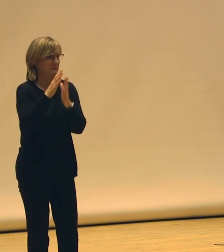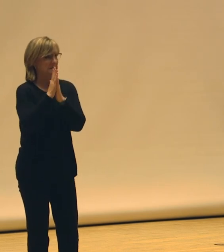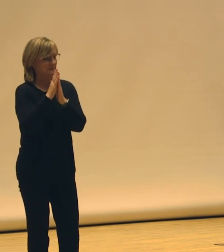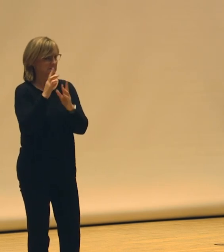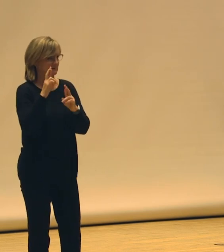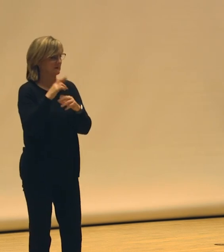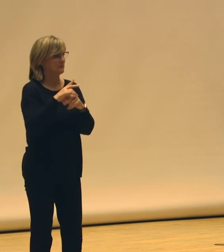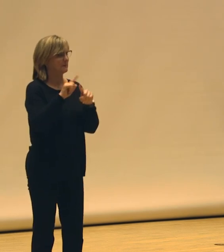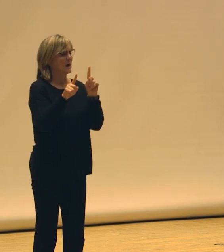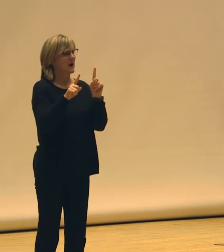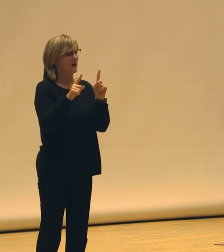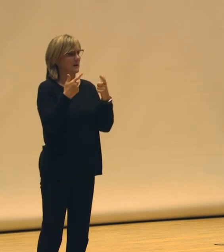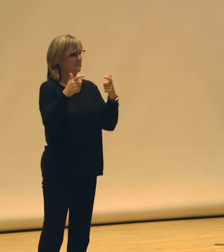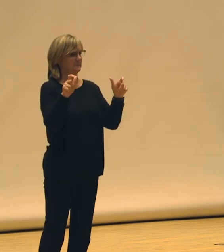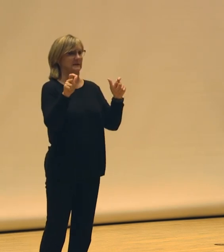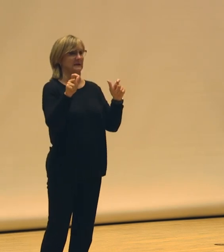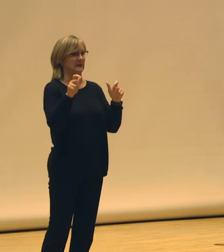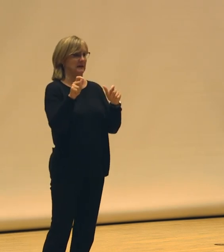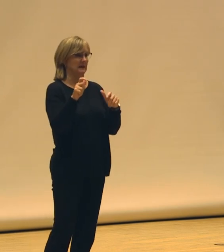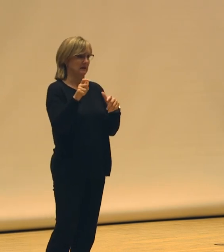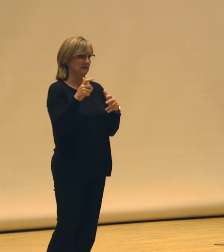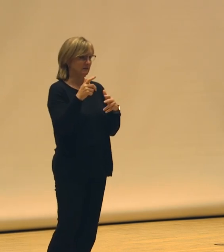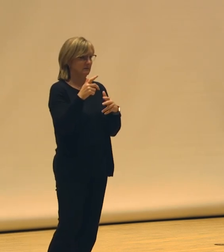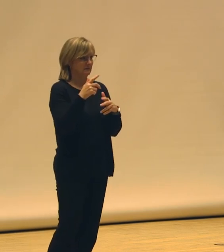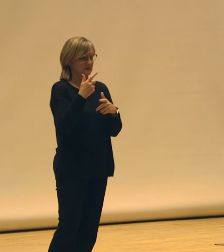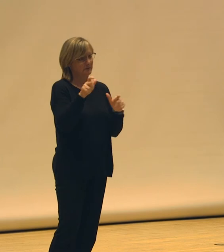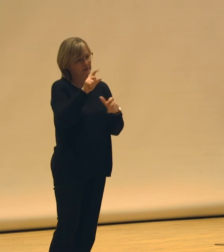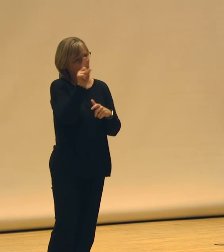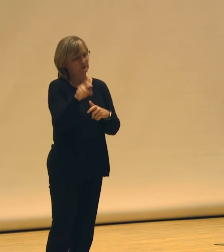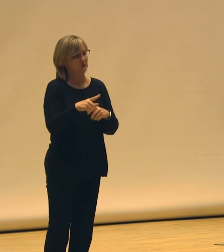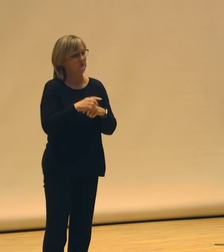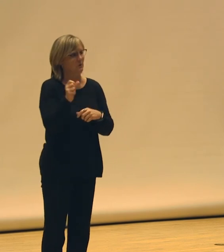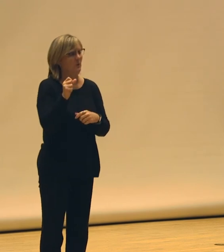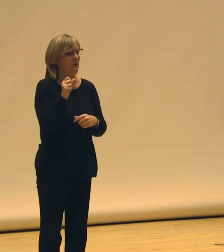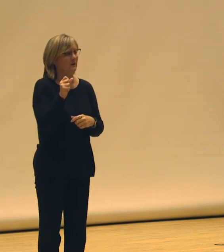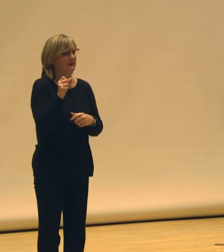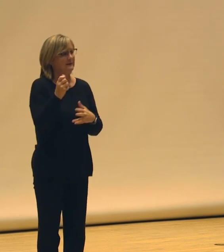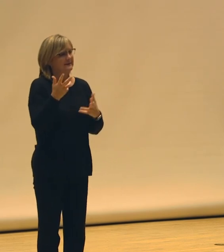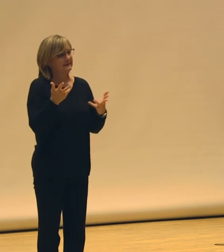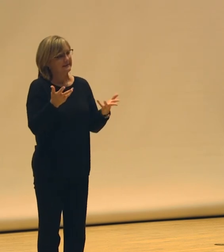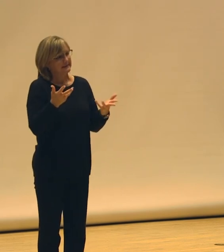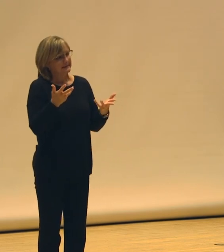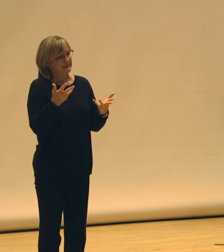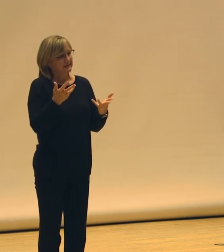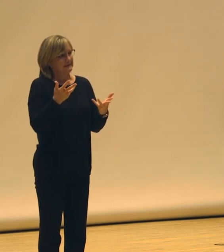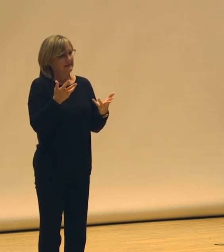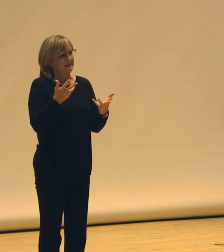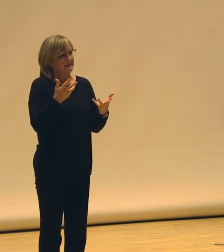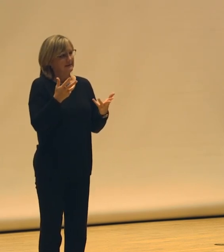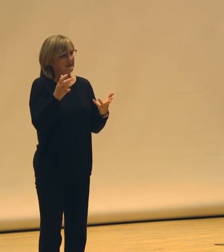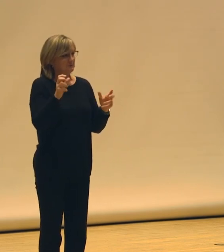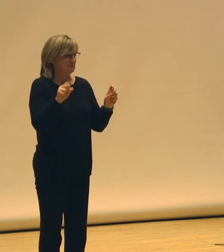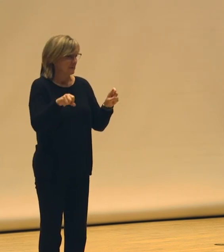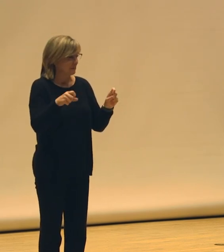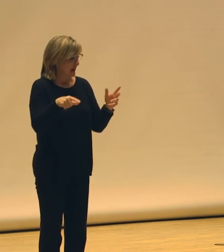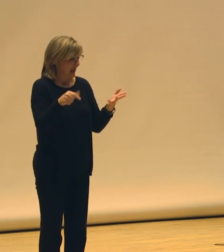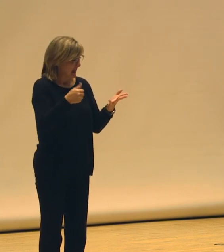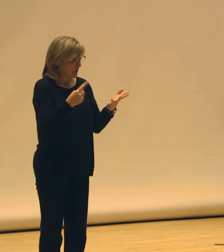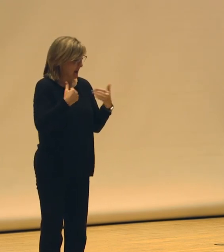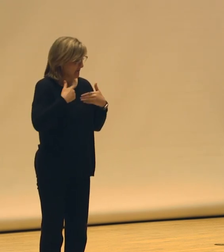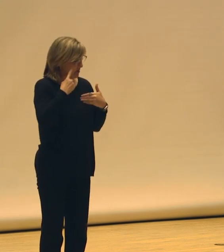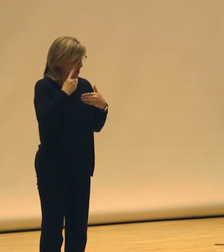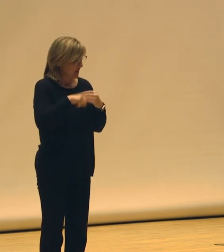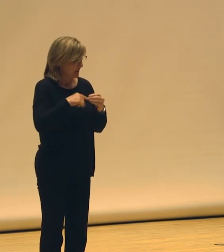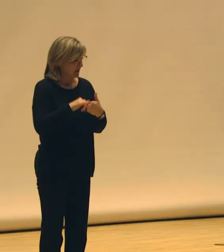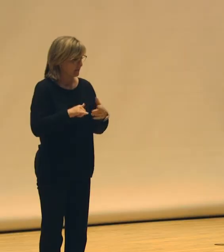big equation. Ooh. So, yes, in a sector, is my thought. Does anyone else have a thought about that?